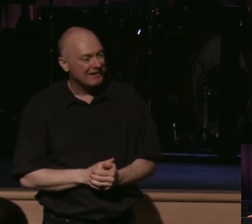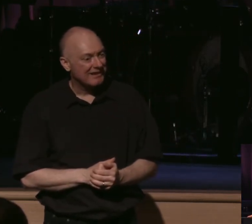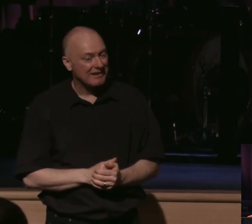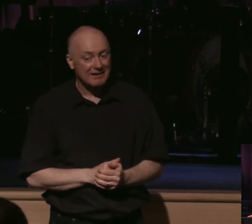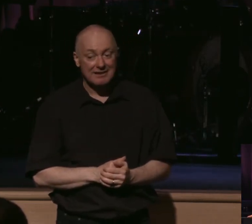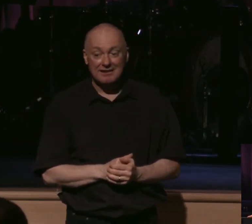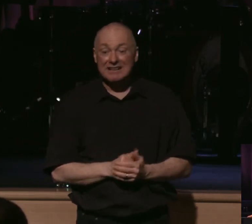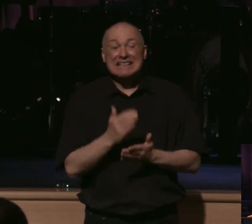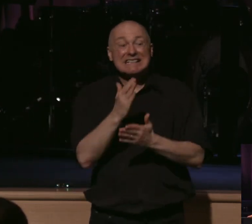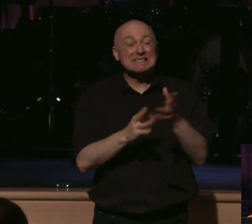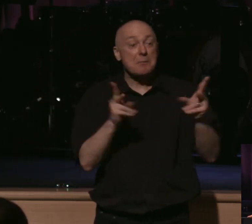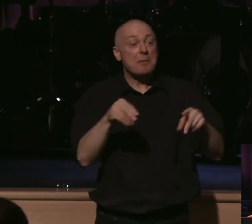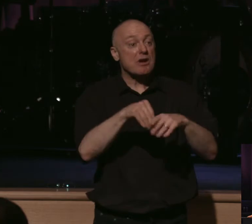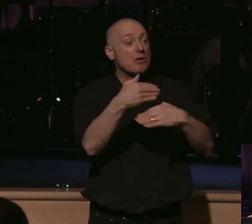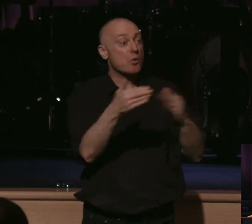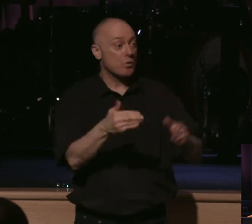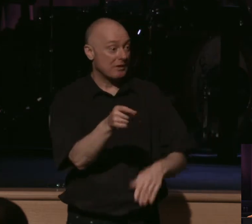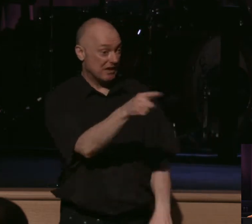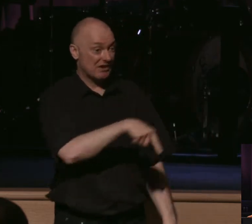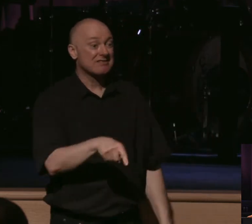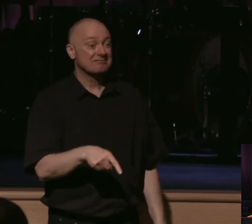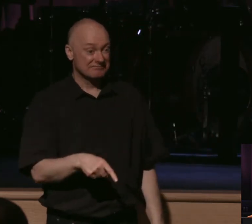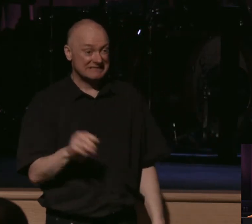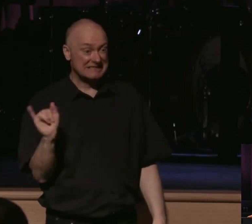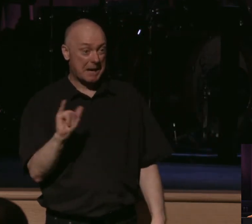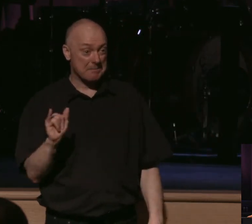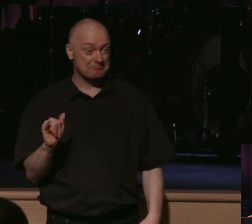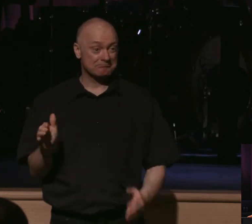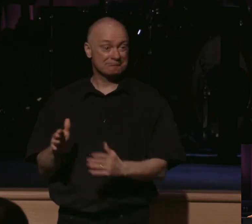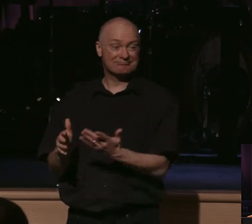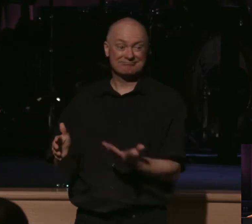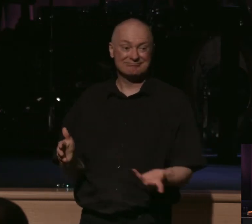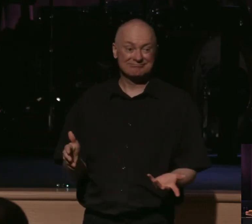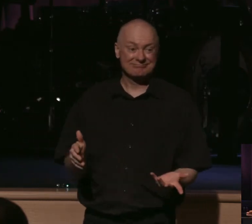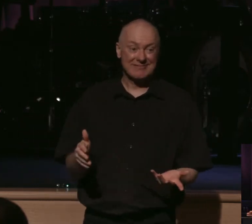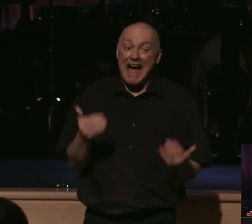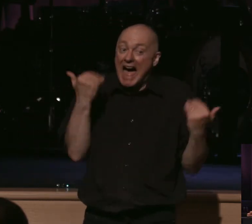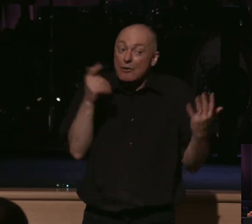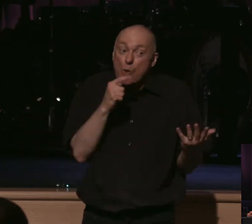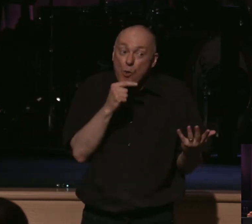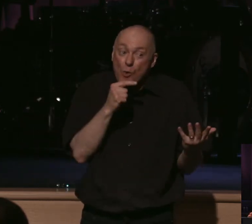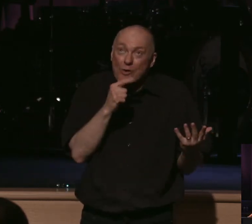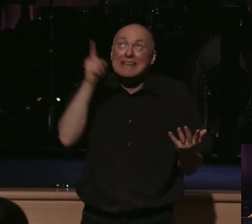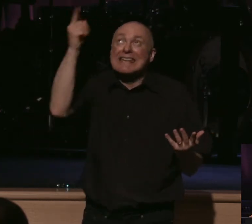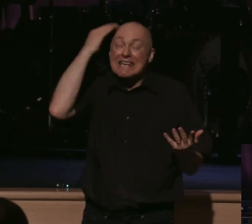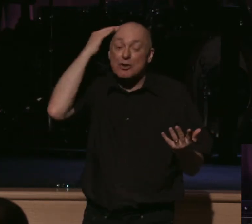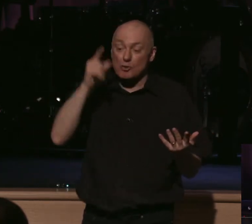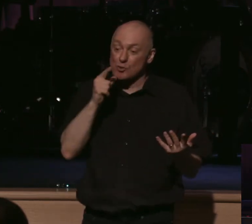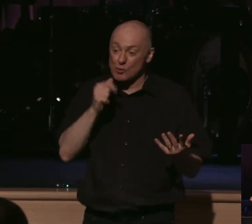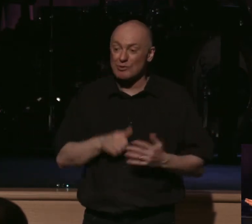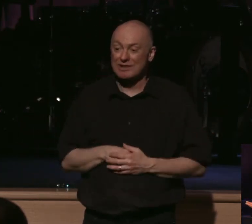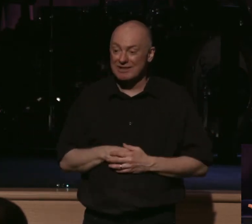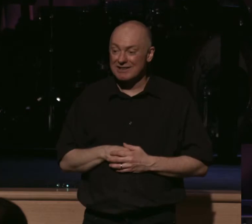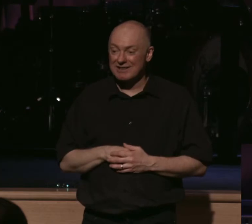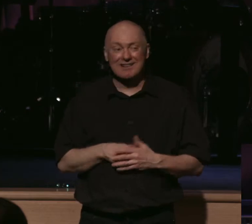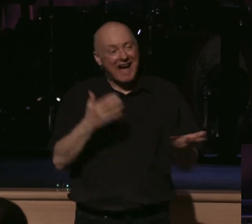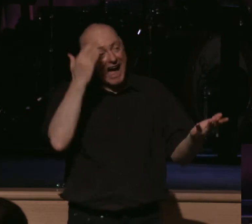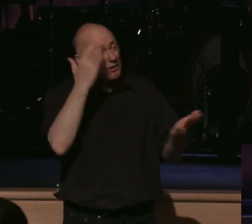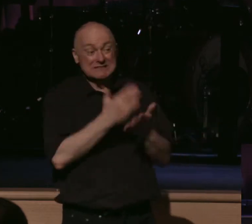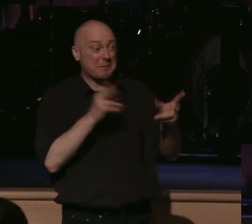Do you know there are people in this room in the same place? I have no idea who they are, but the Lord does. There always is in a room this size. There are